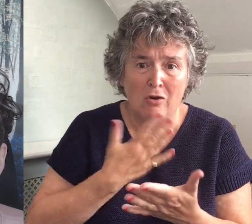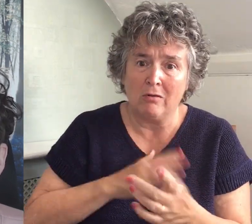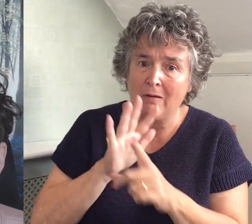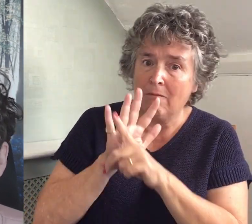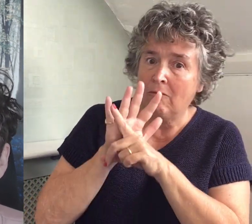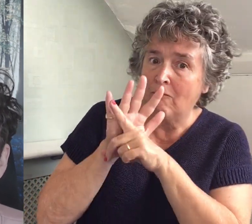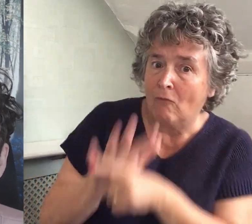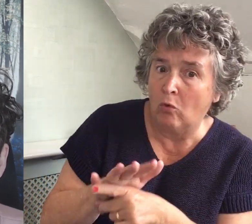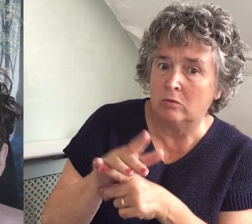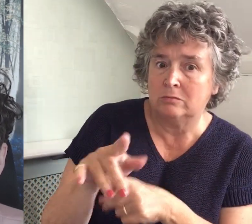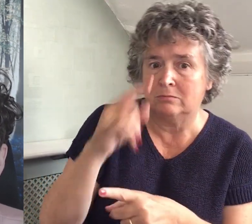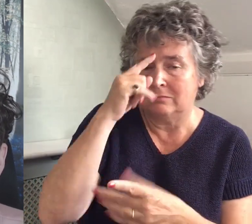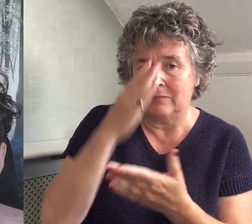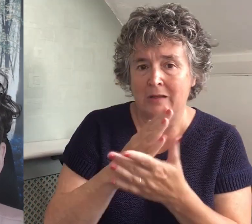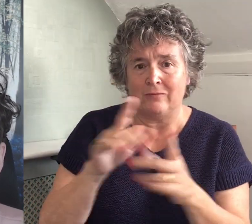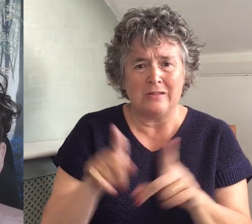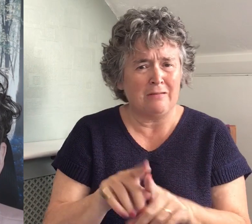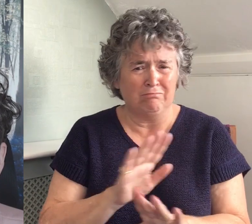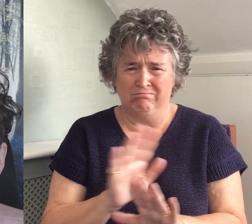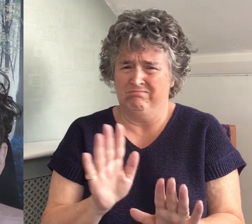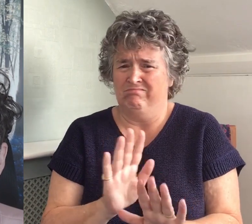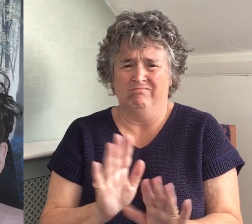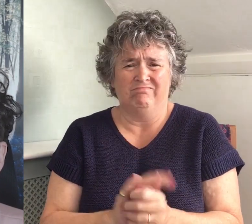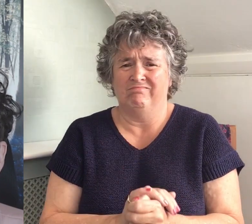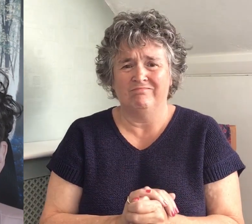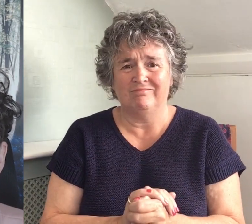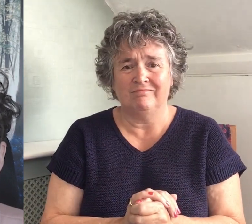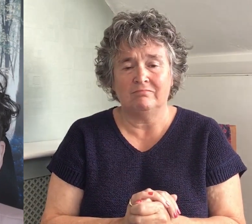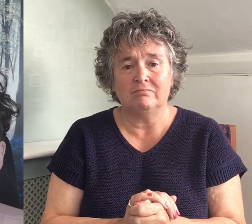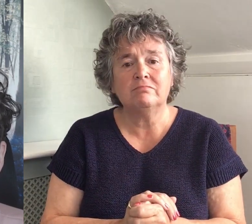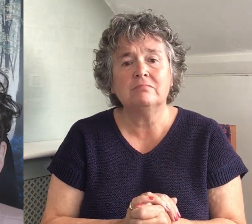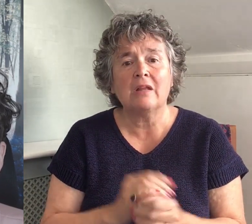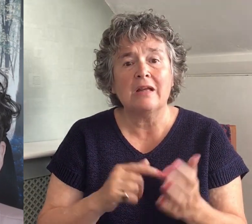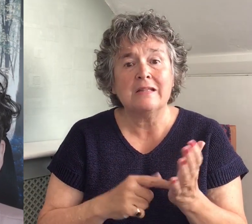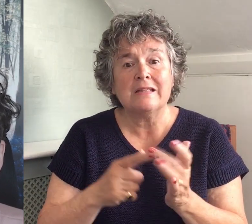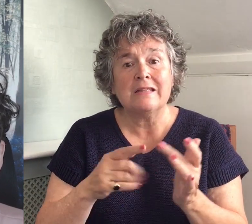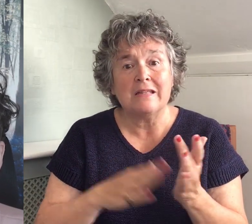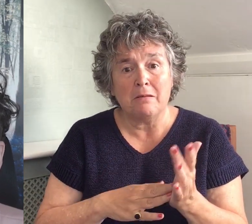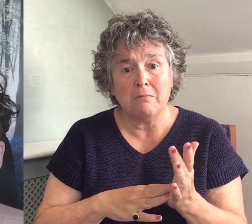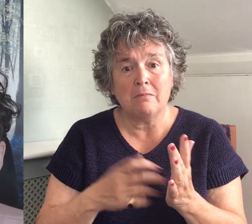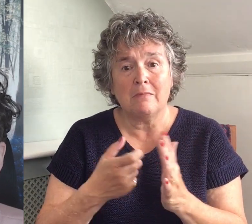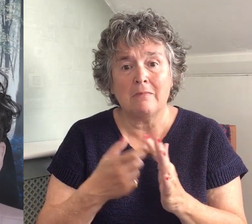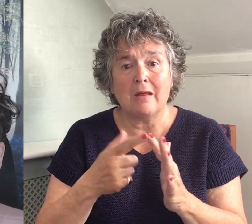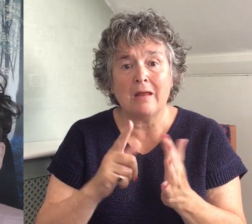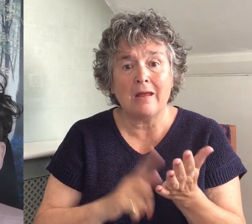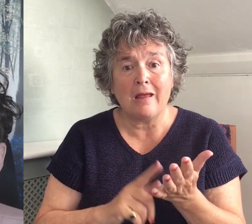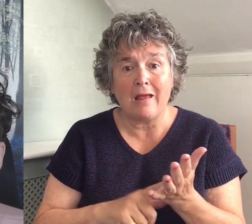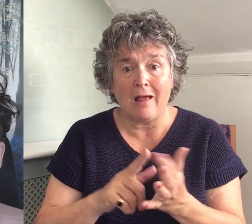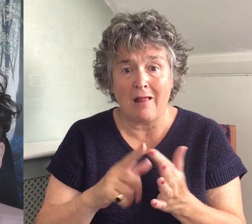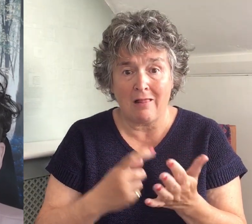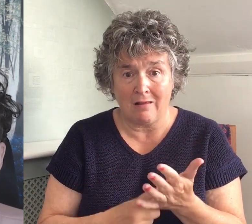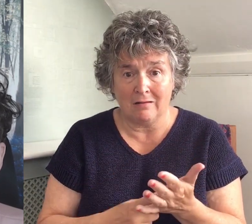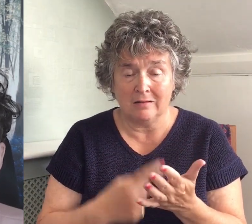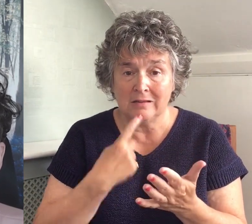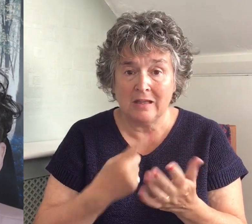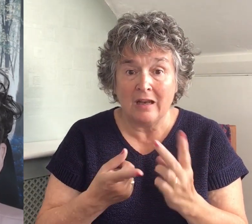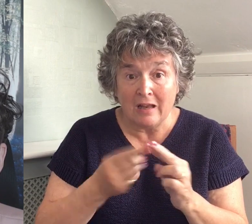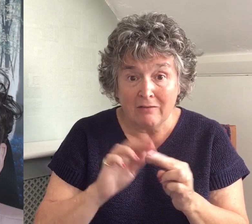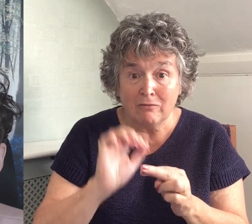believing exactly what we believe. The late great Tim Keller said, if your God never disagrees with you, you might